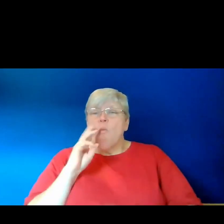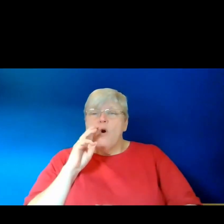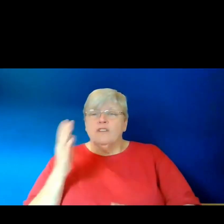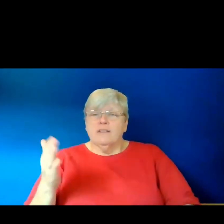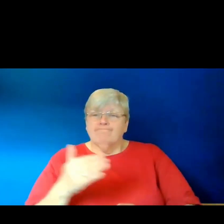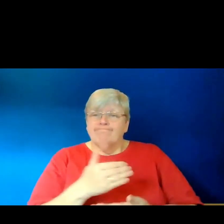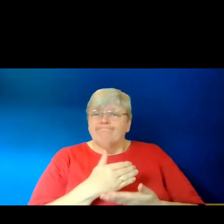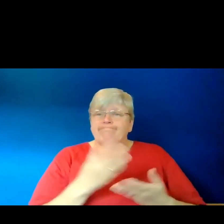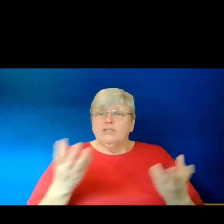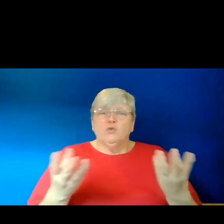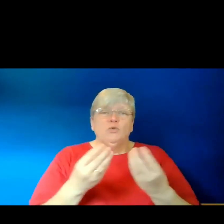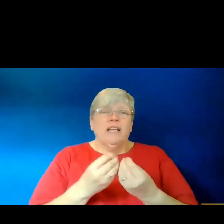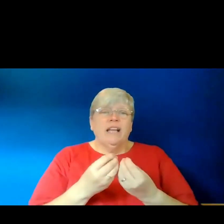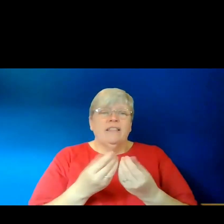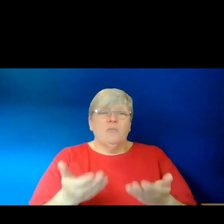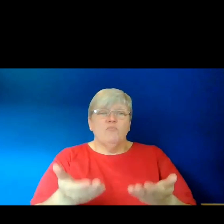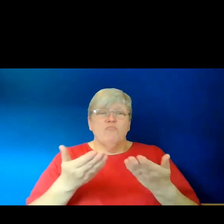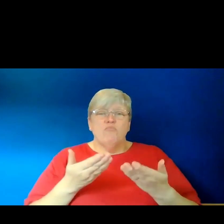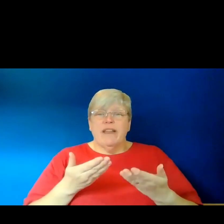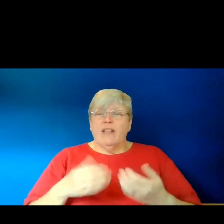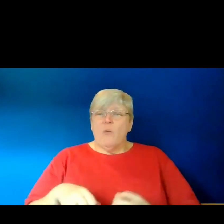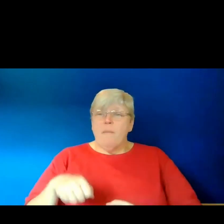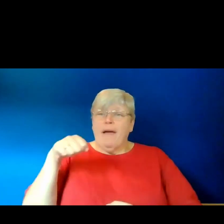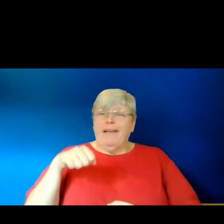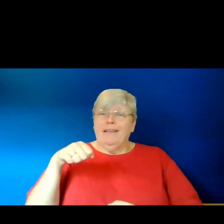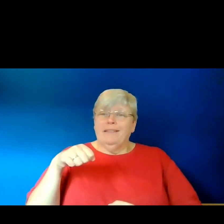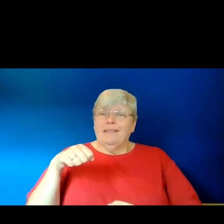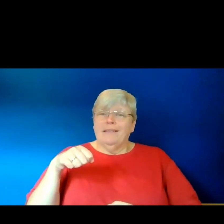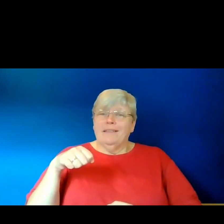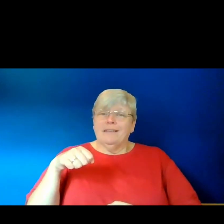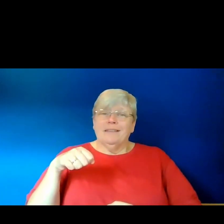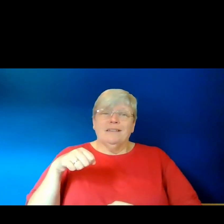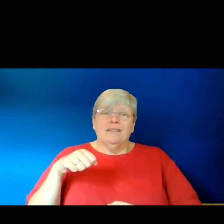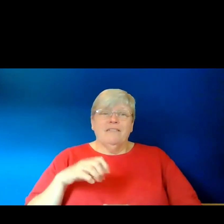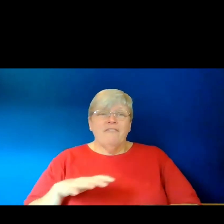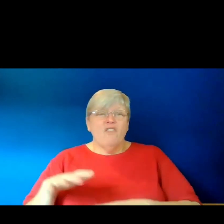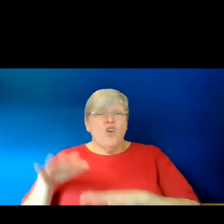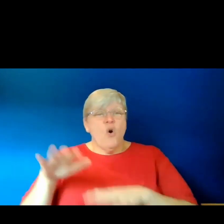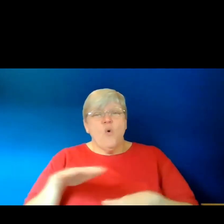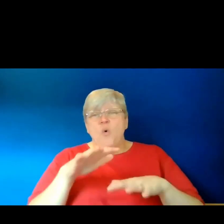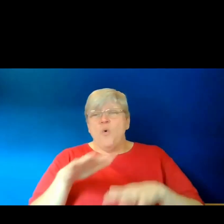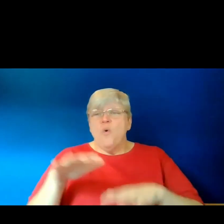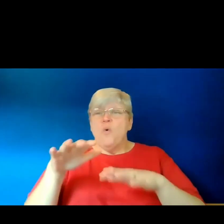Bring your three-cornered buckets on strings. Float with me on this four-shored rice field,